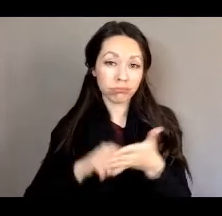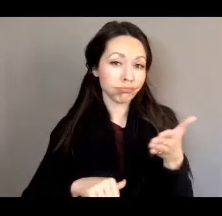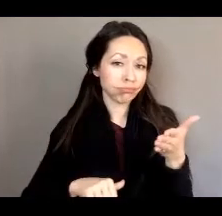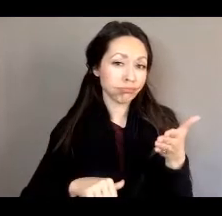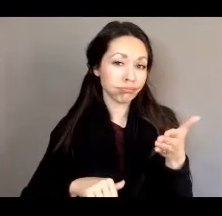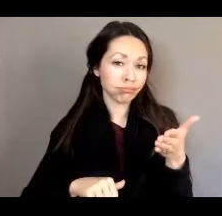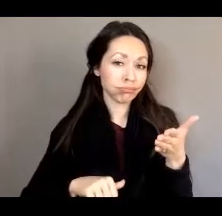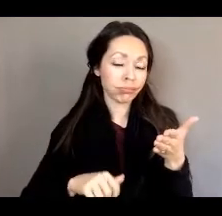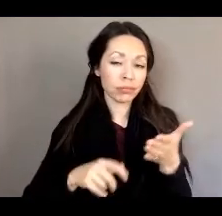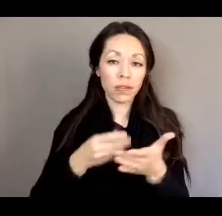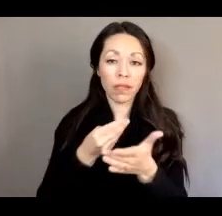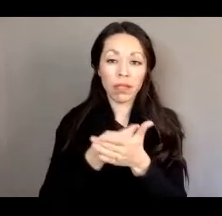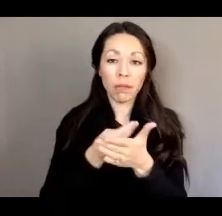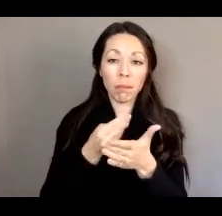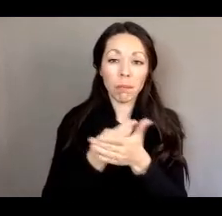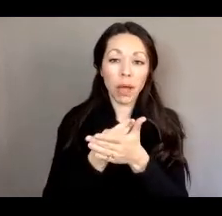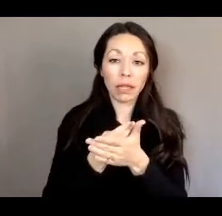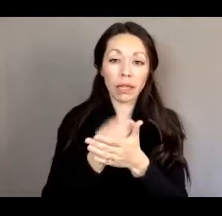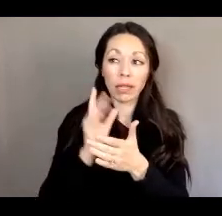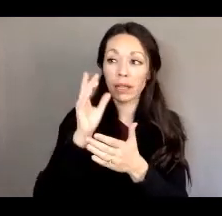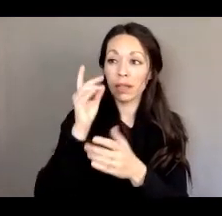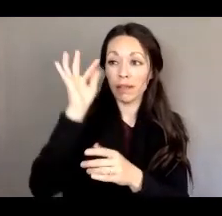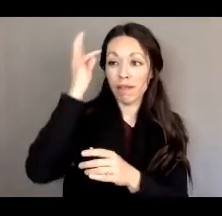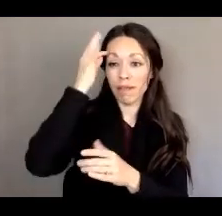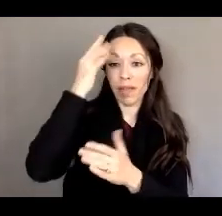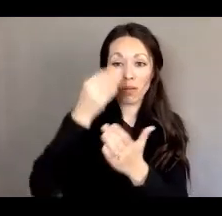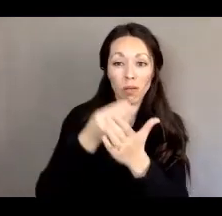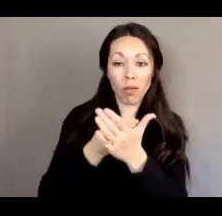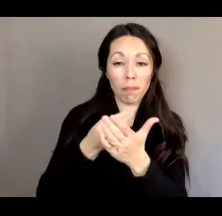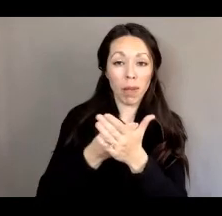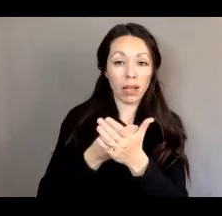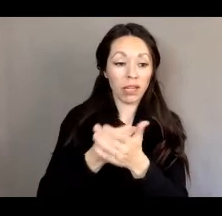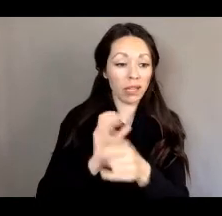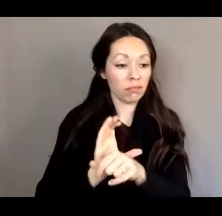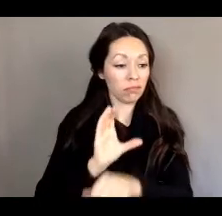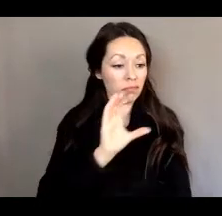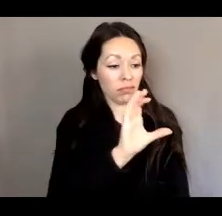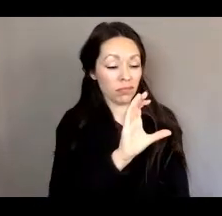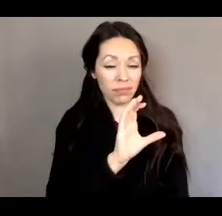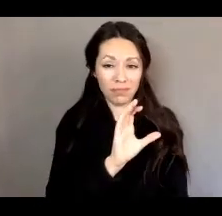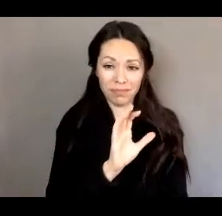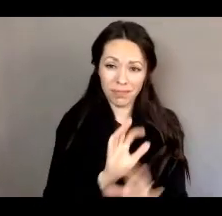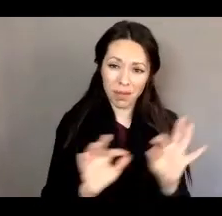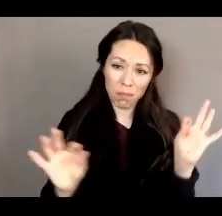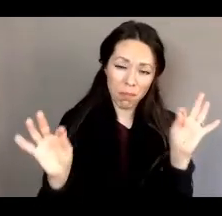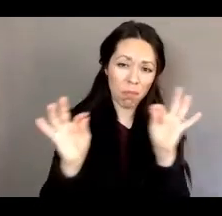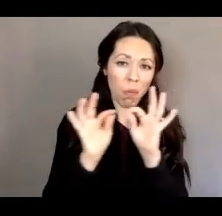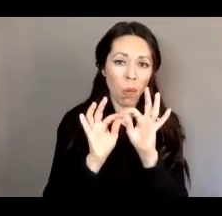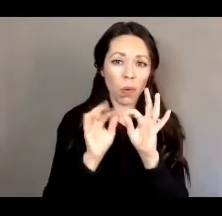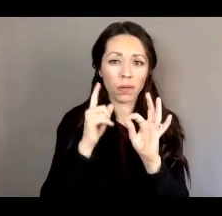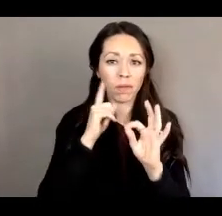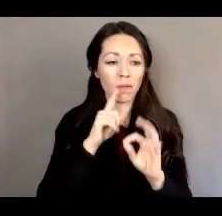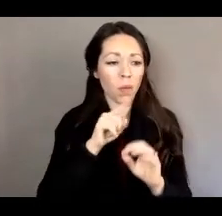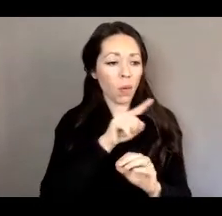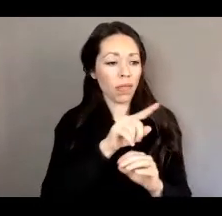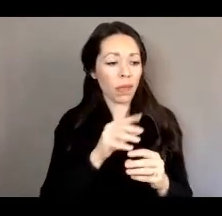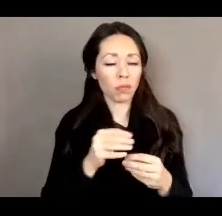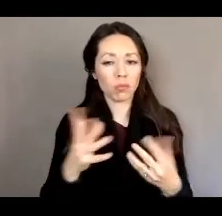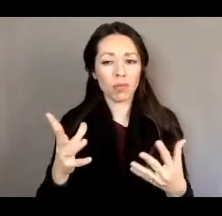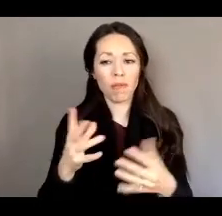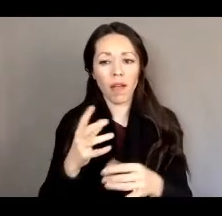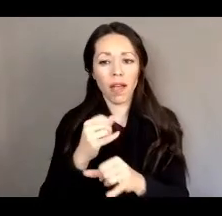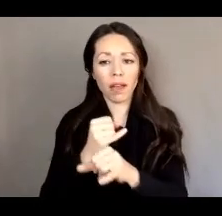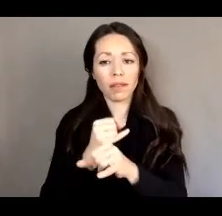related to federal dollars is extremely important for the school to provide their site-based education to the